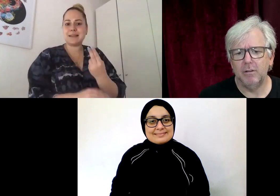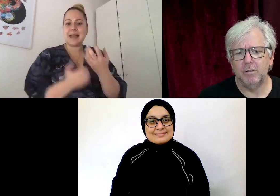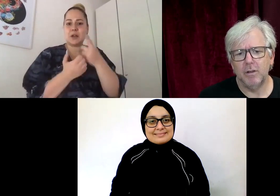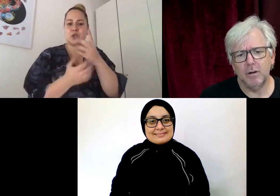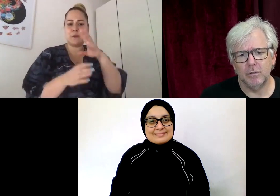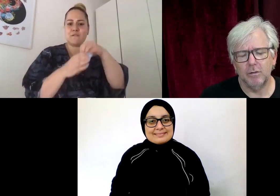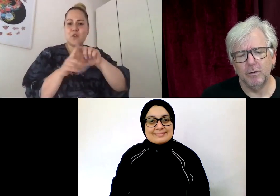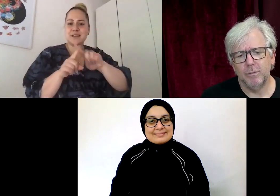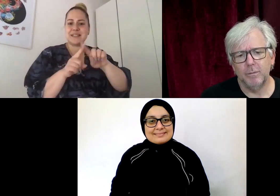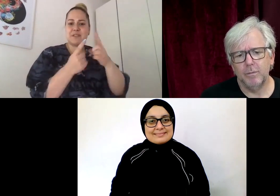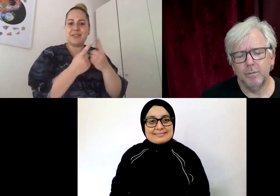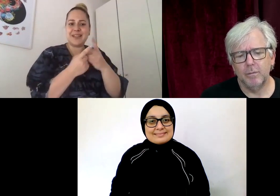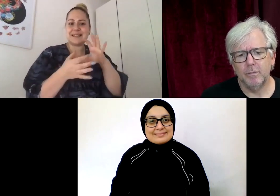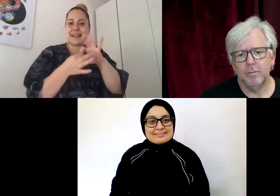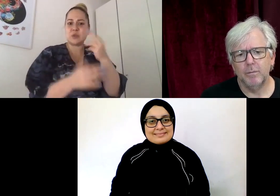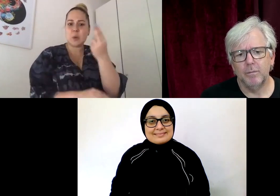areas of the arts?